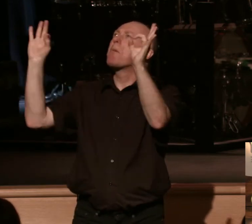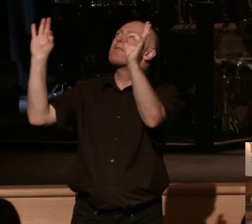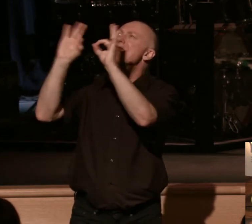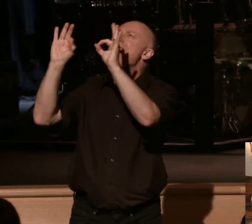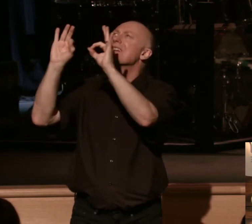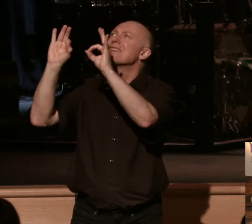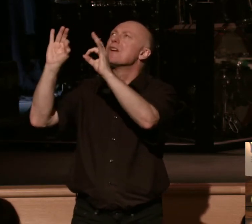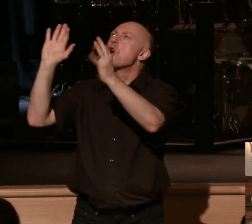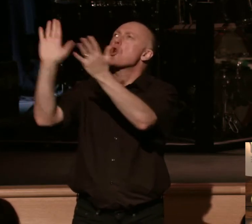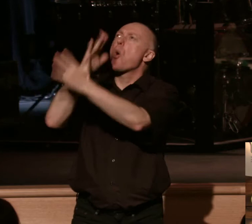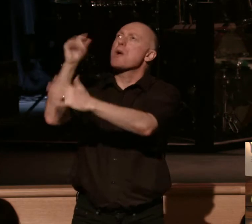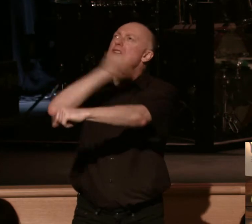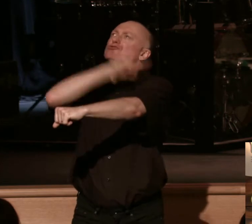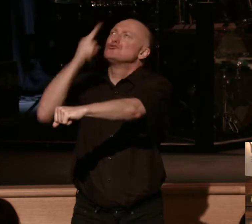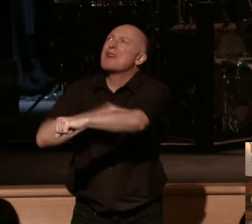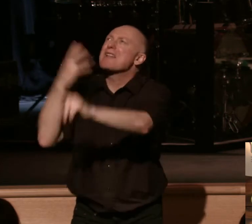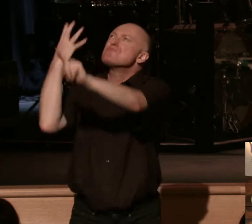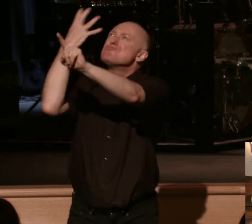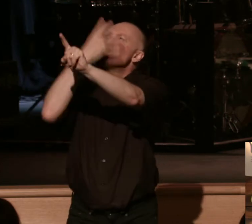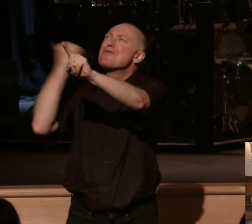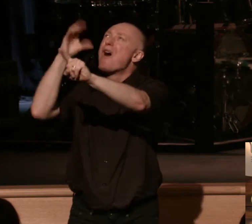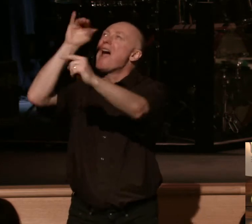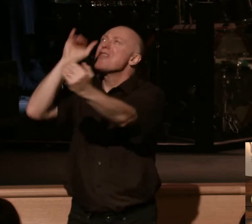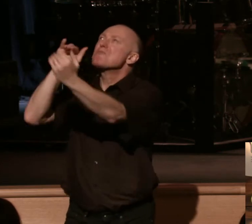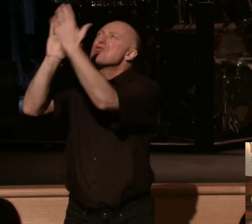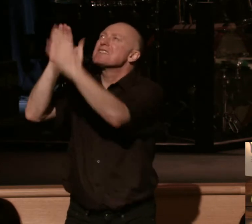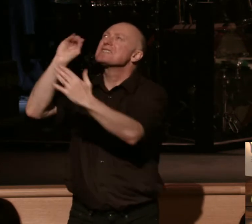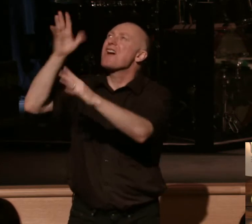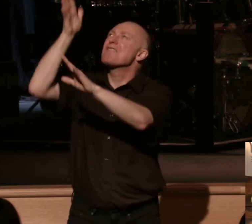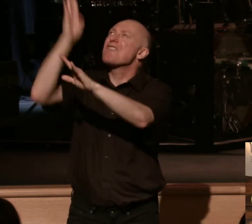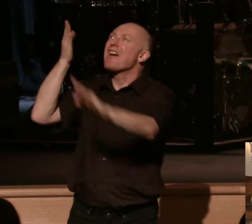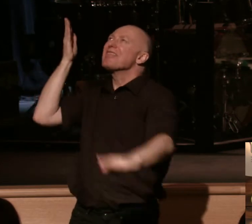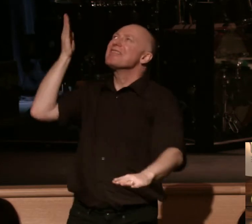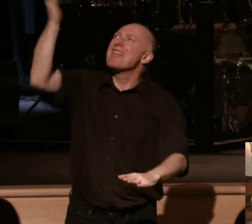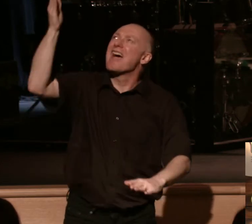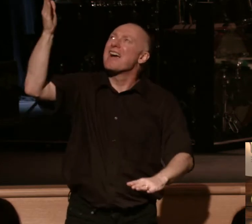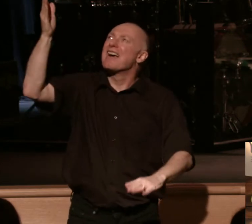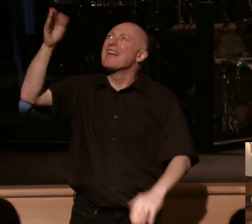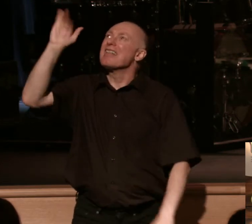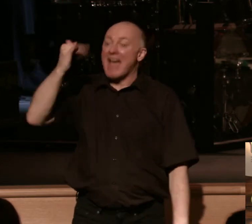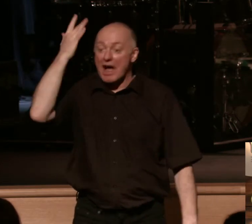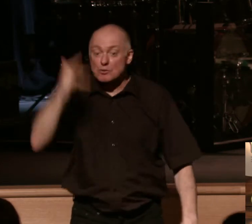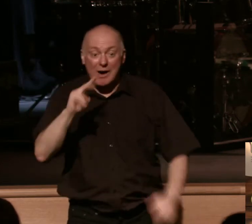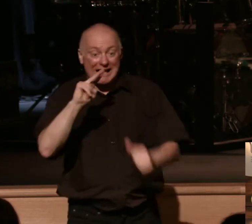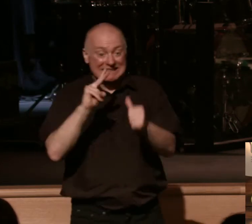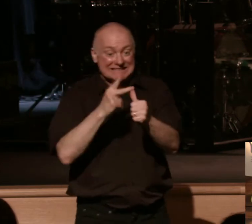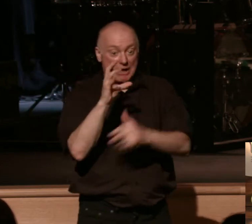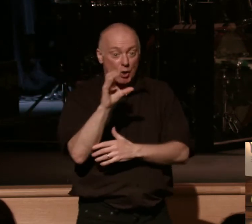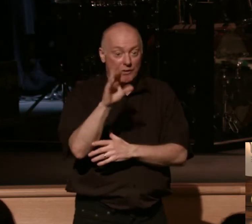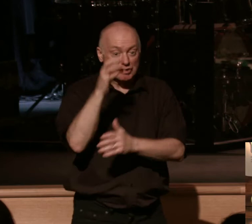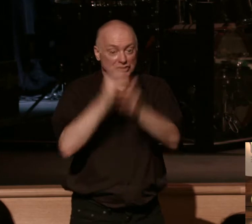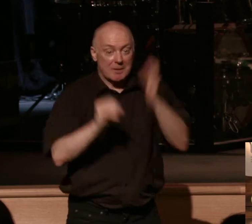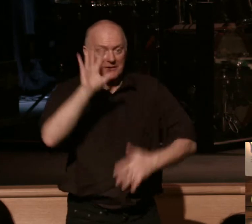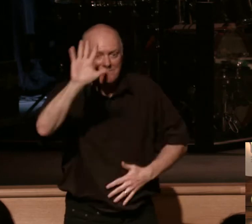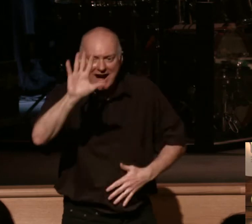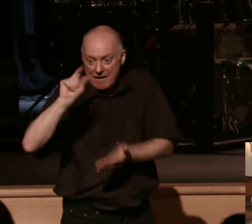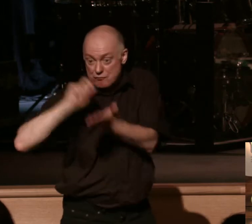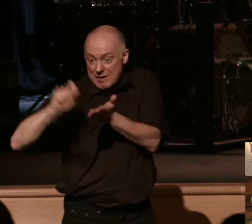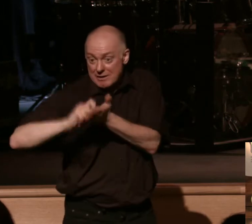strength and beauty and the presence of our God Almighty that's why 2 Corinthians 5 was written. God